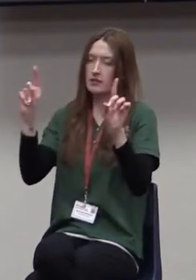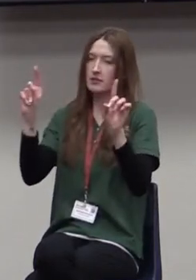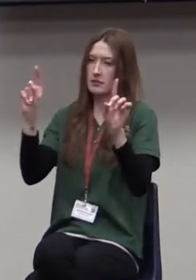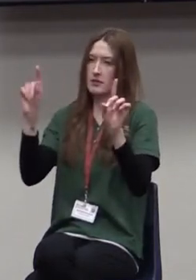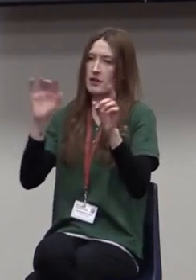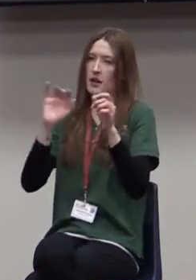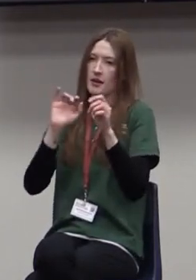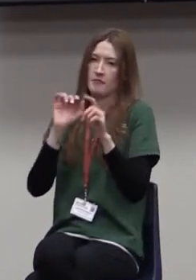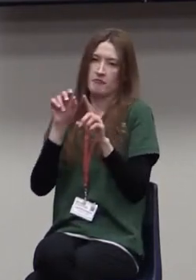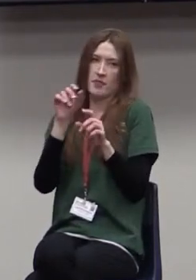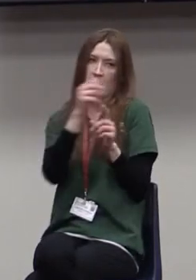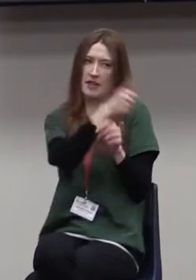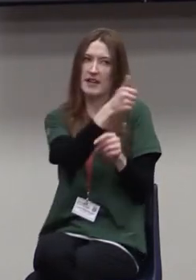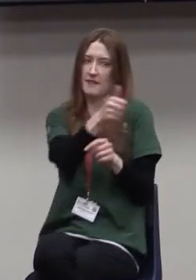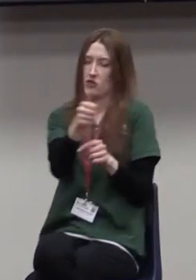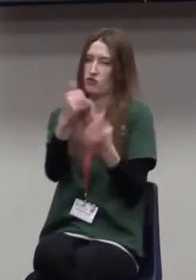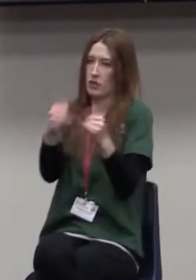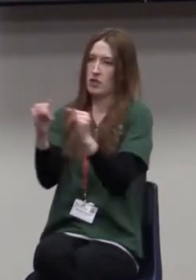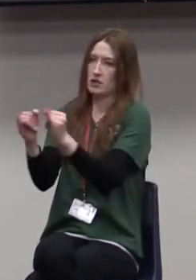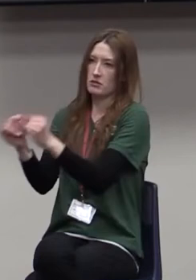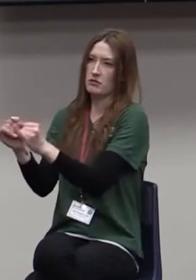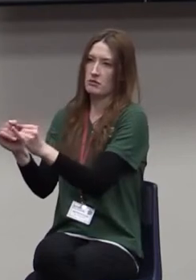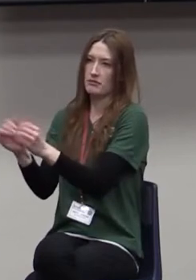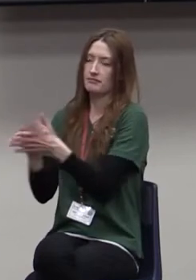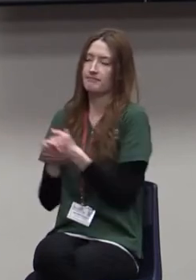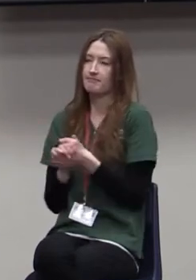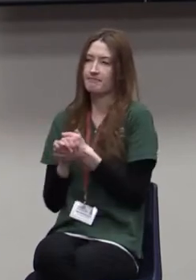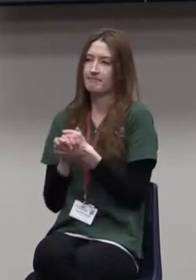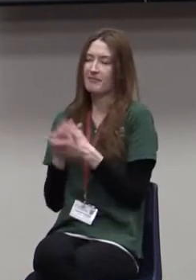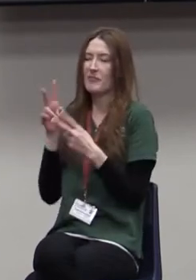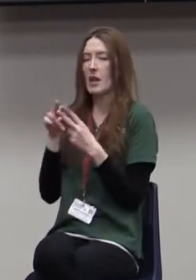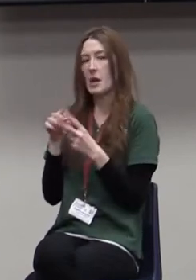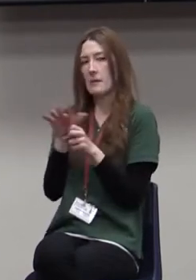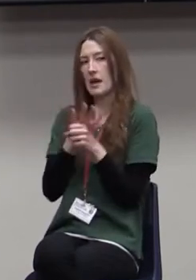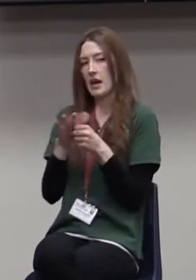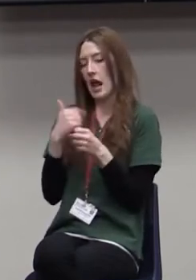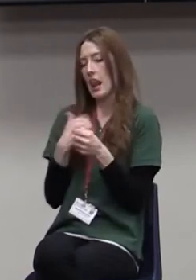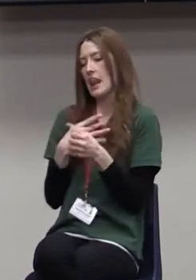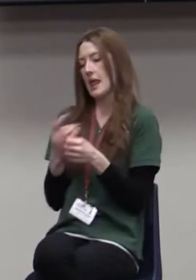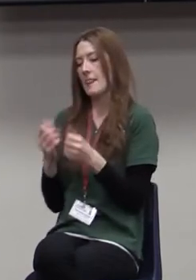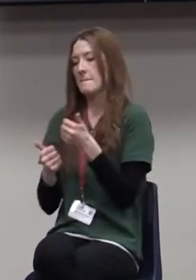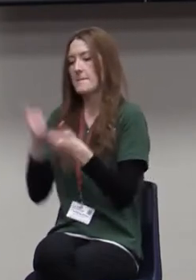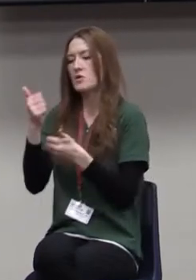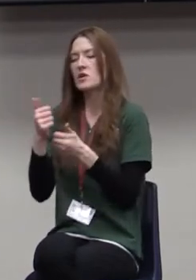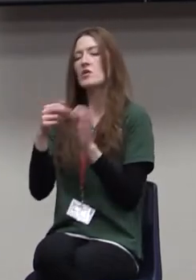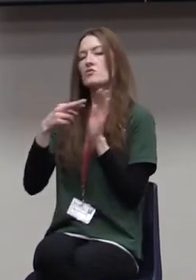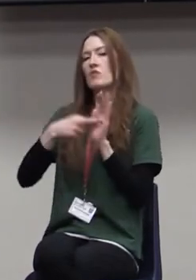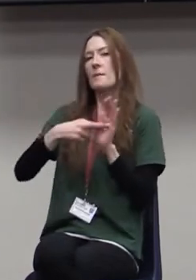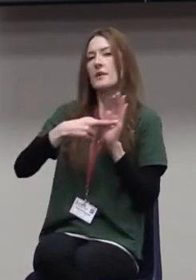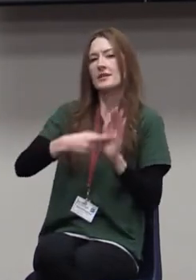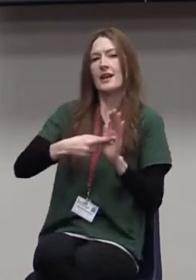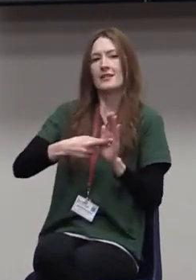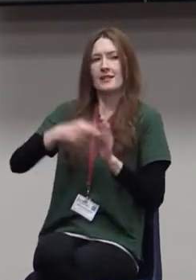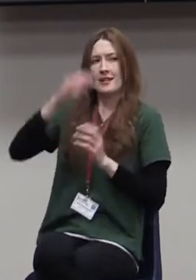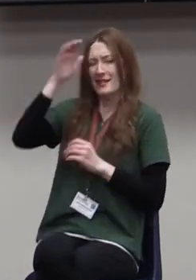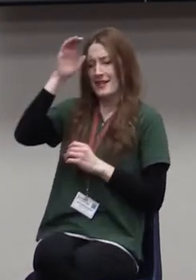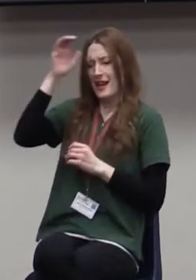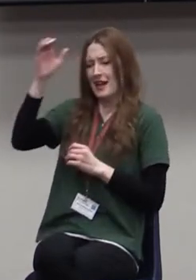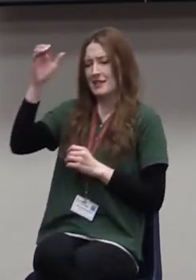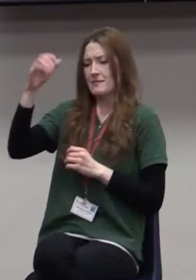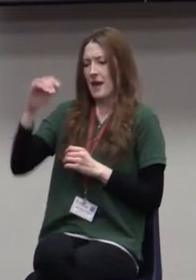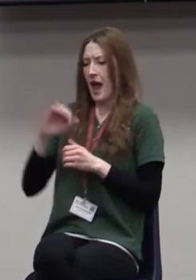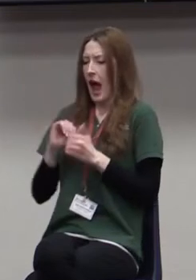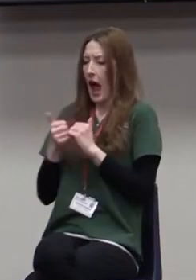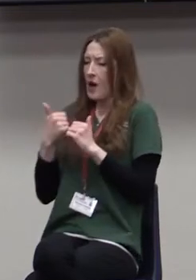represents a lot of different areas. A couple of the areas that I like the most is the fact that it represents the concept of how we evaluate,